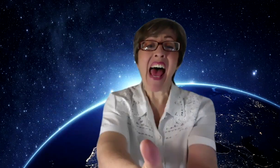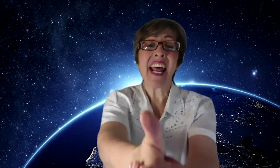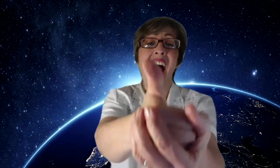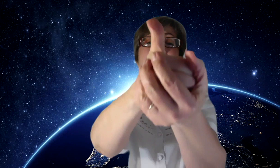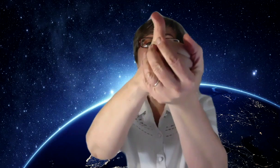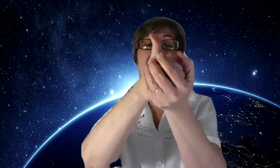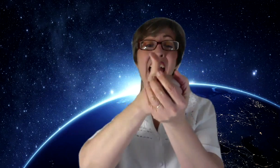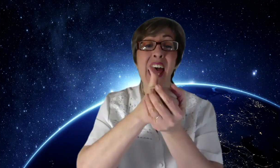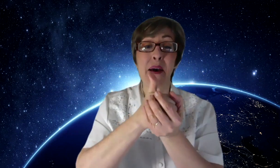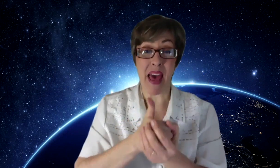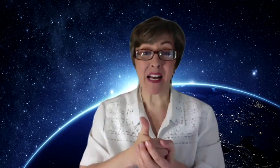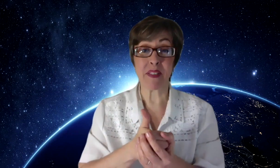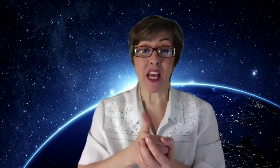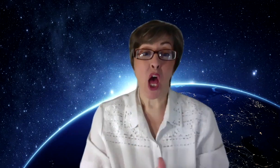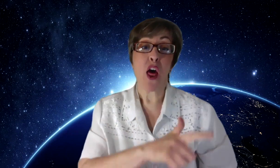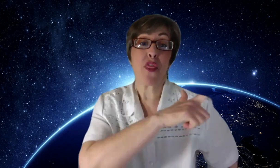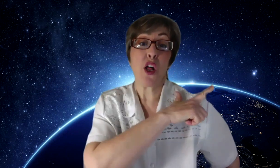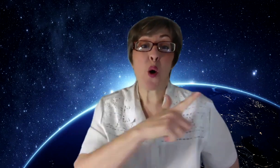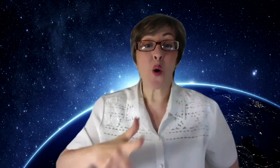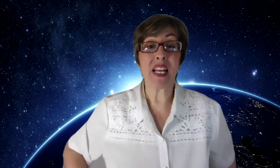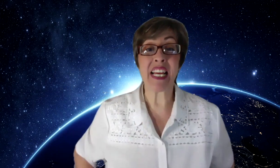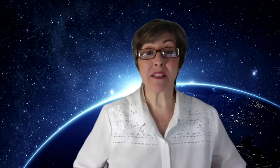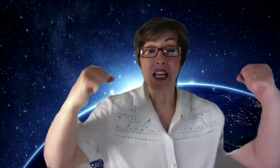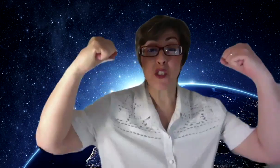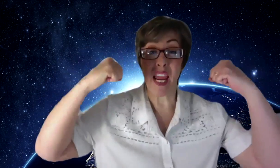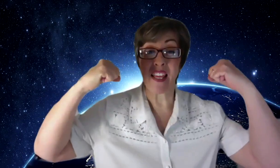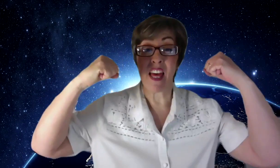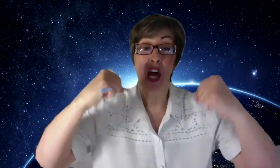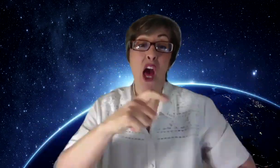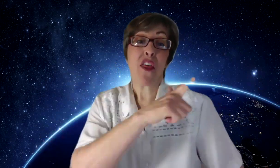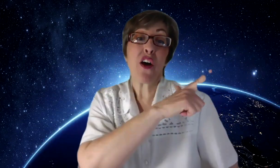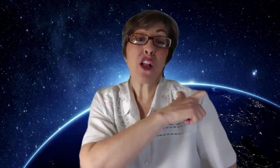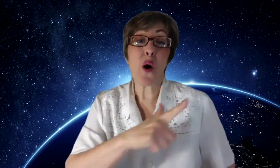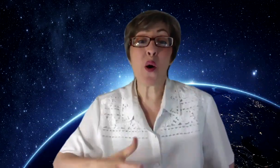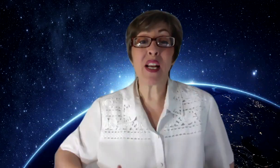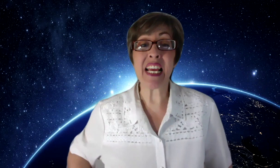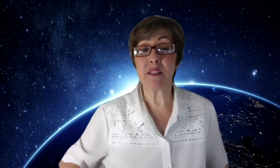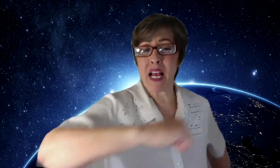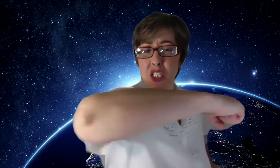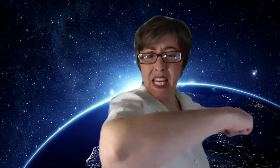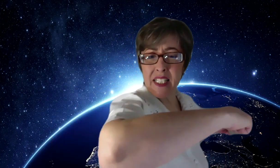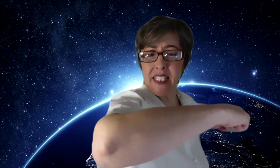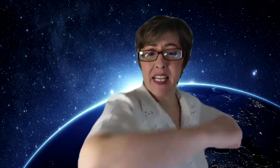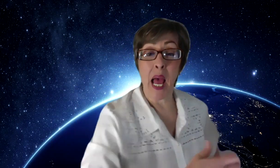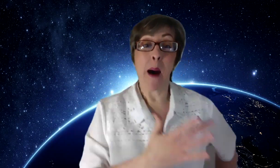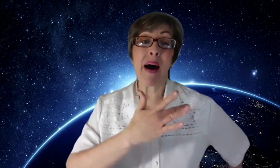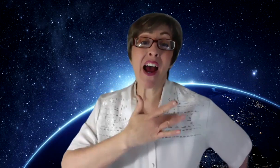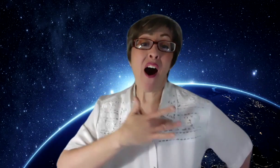and I am helped. The Lord is my strength, the Lord is my shield, my